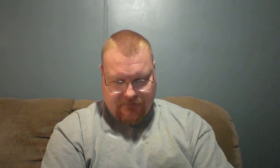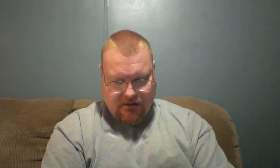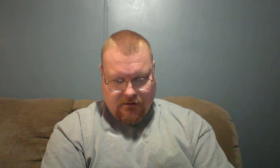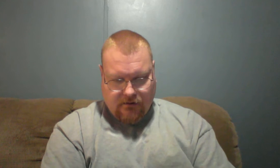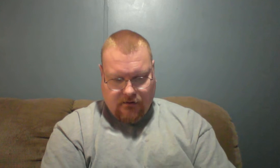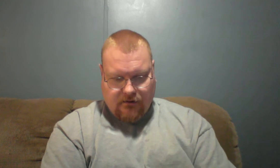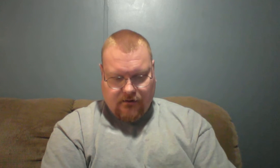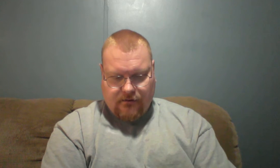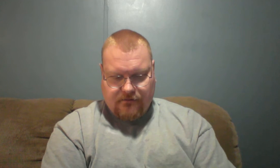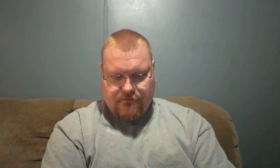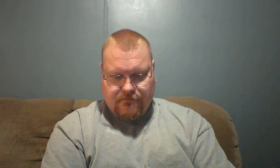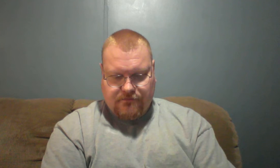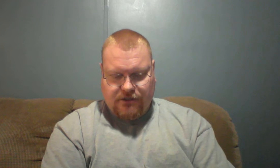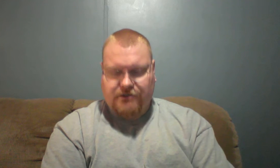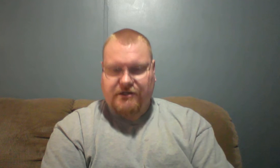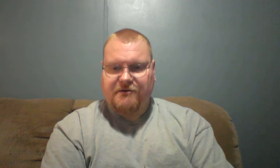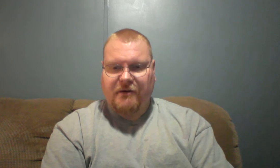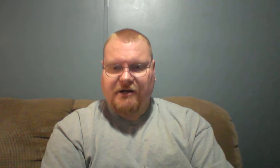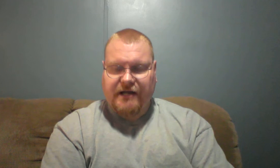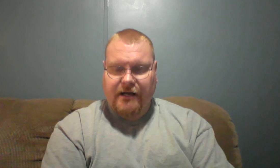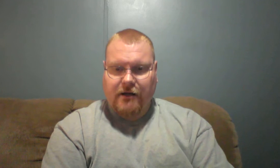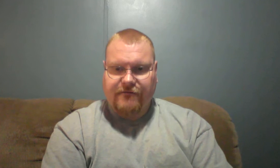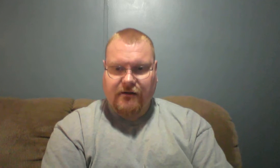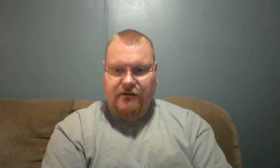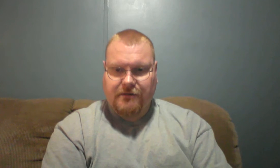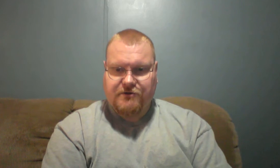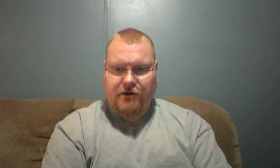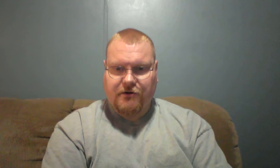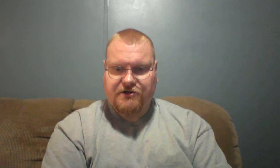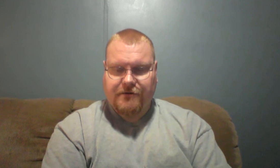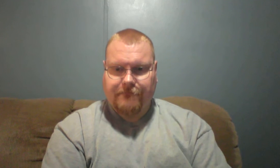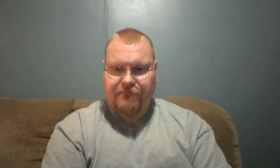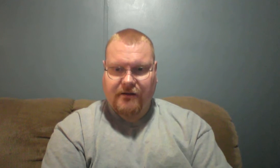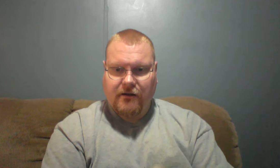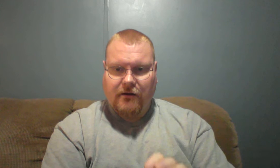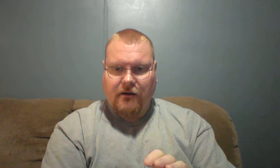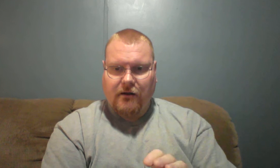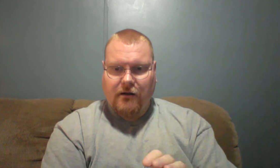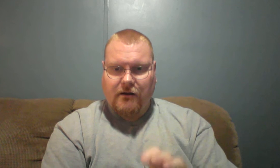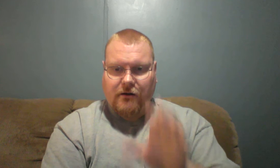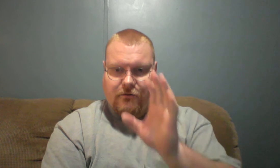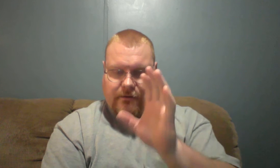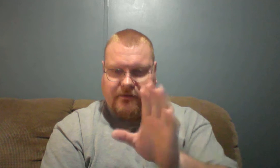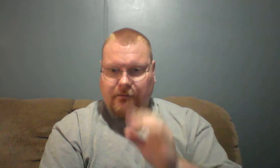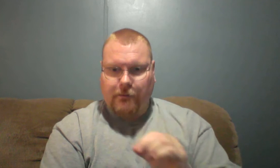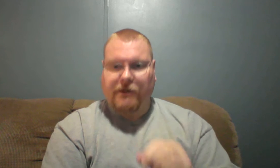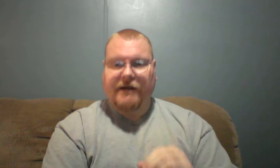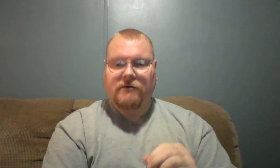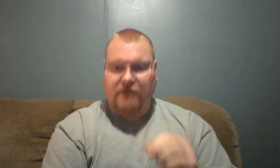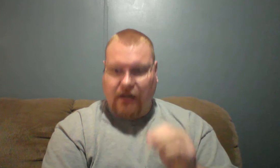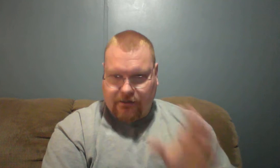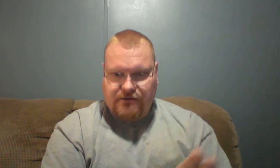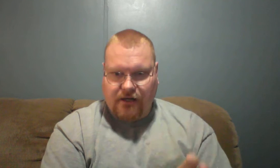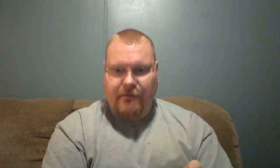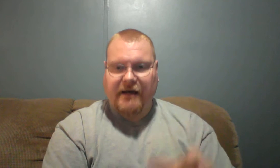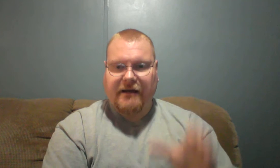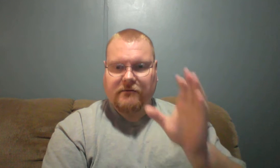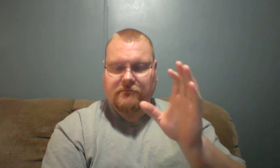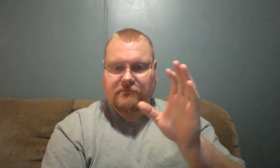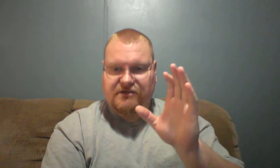church, I was preaching at new fellowship church. Remember them in prayer. God knows all about it. Just